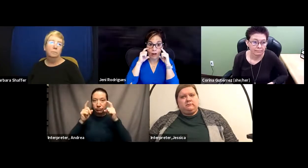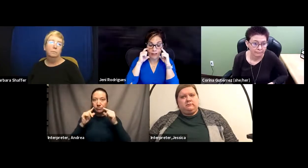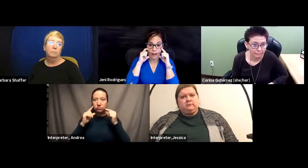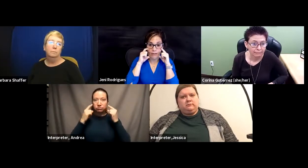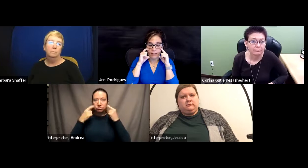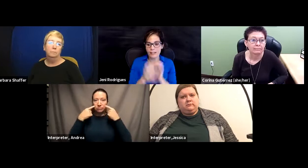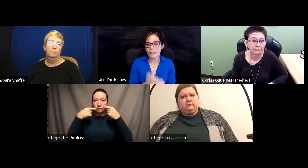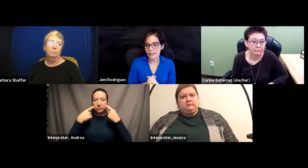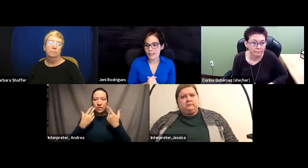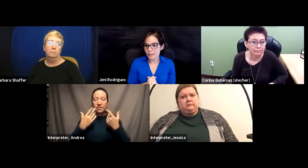blocked off.